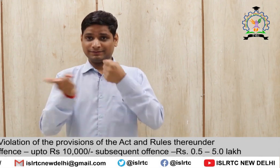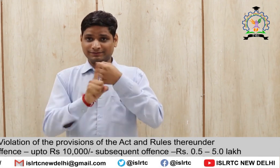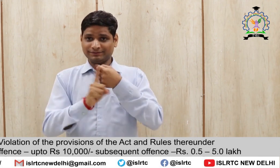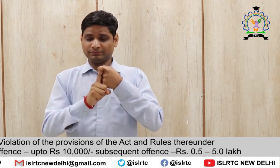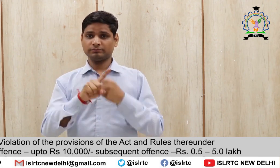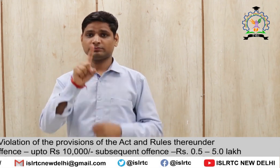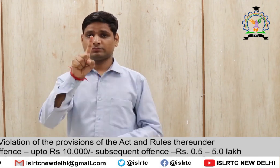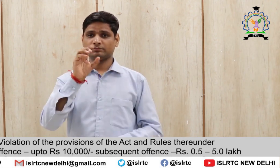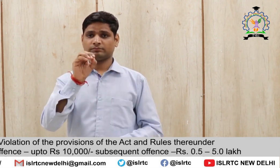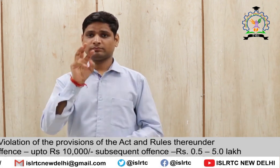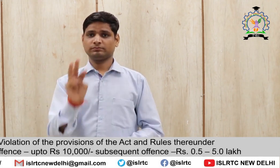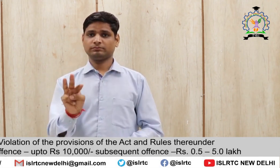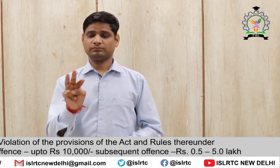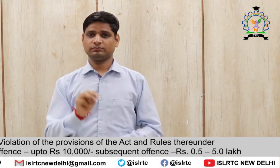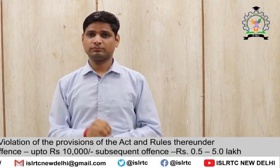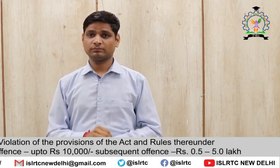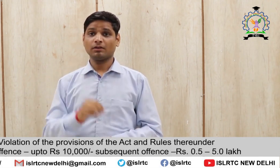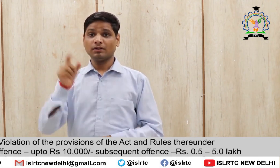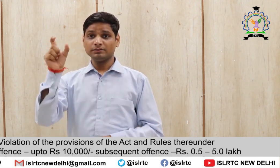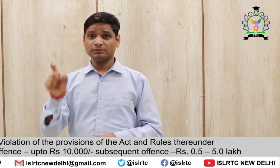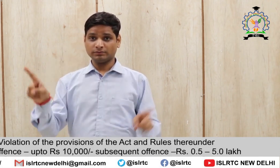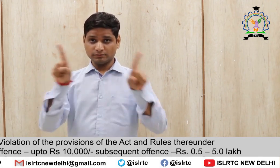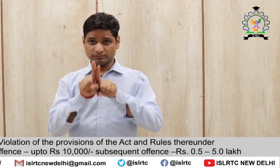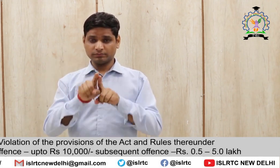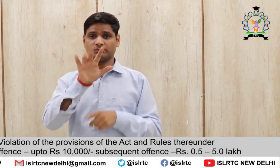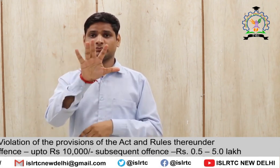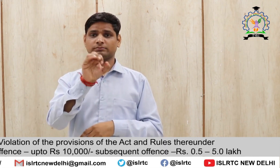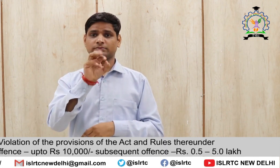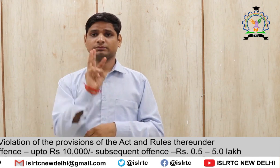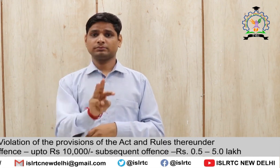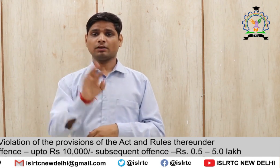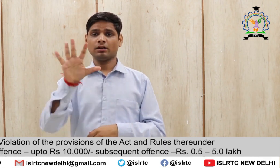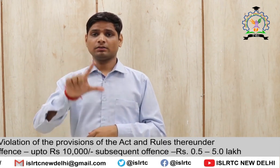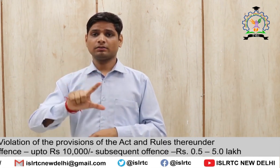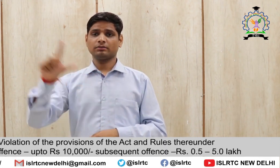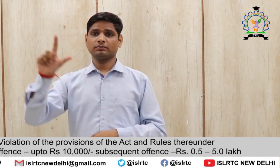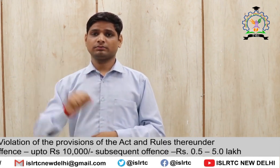First offence, up to Rs 10,000 Subsequent offence, Rs 50,000-5,000